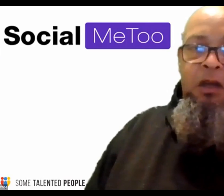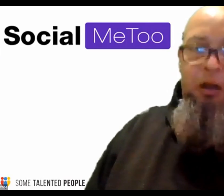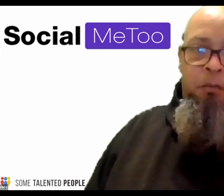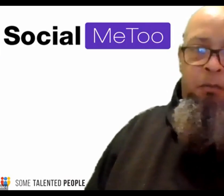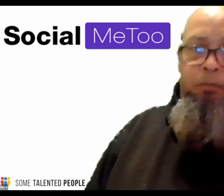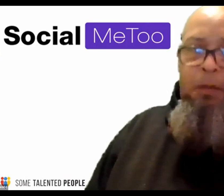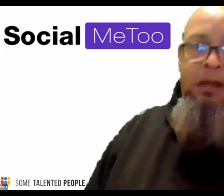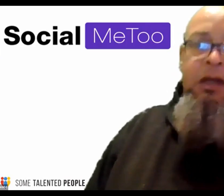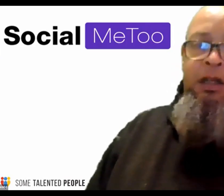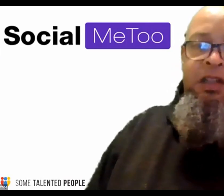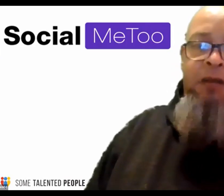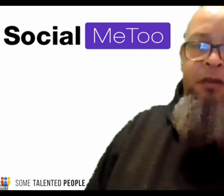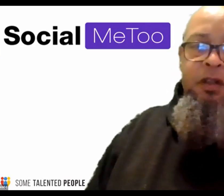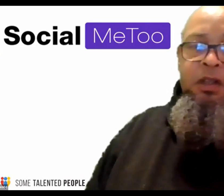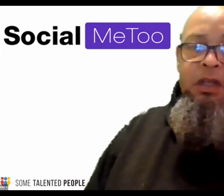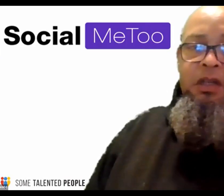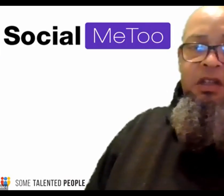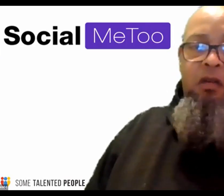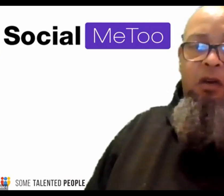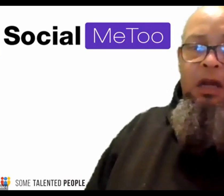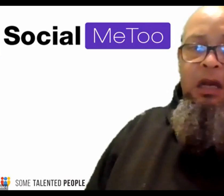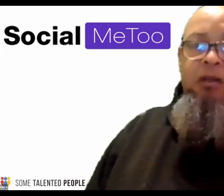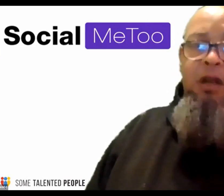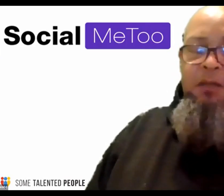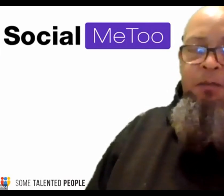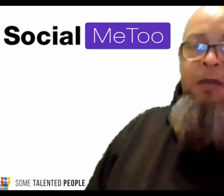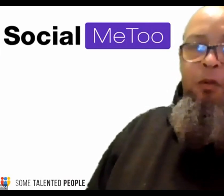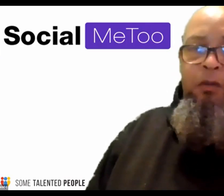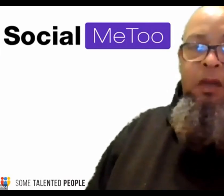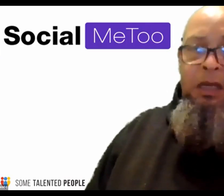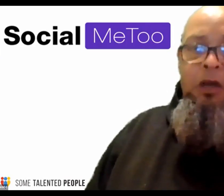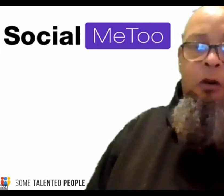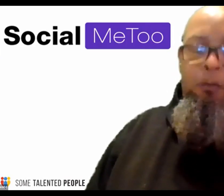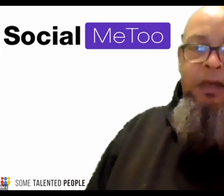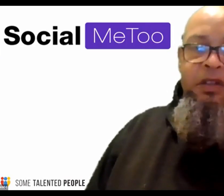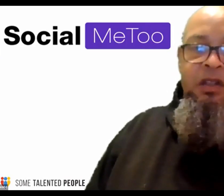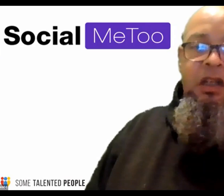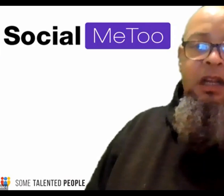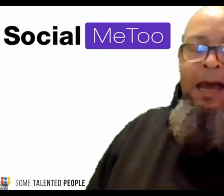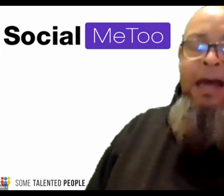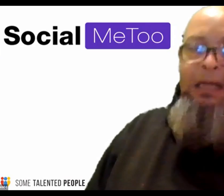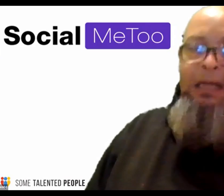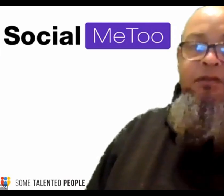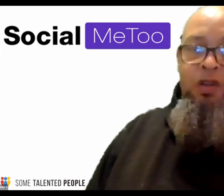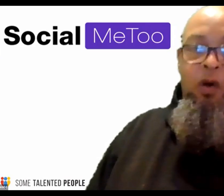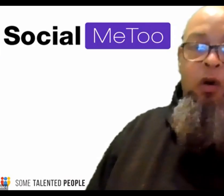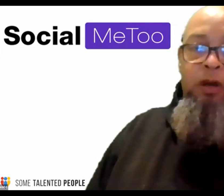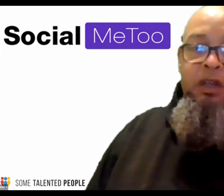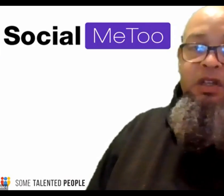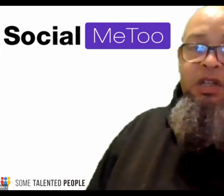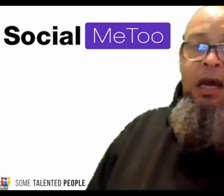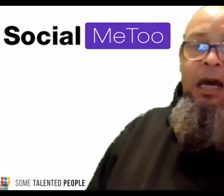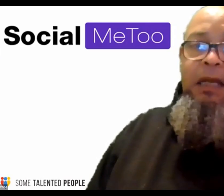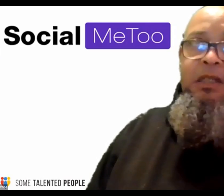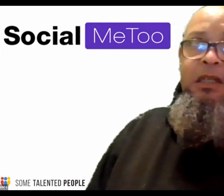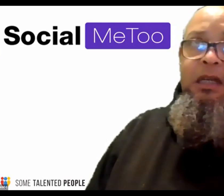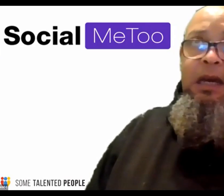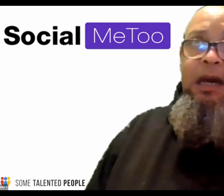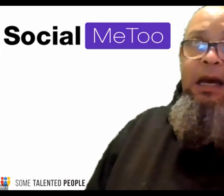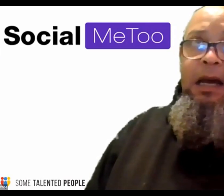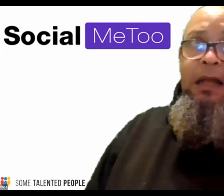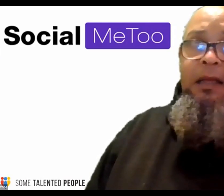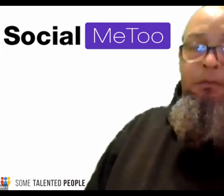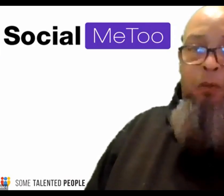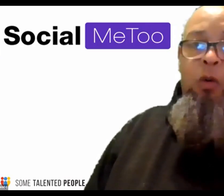me that you knew men that had suffered so i know that there's people in your base that can leave stories and